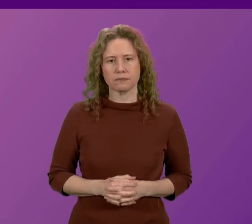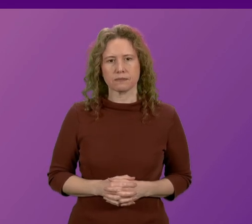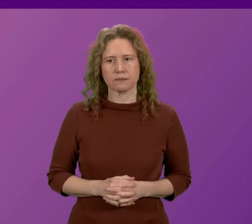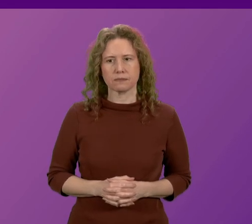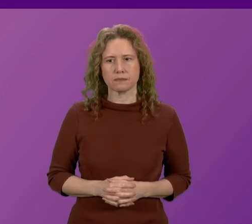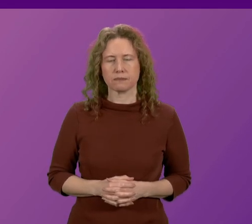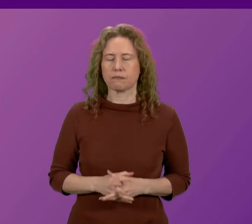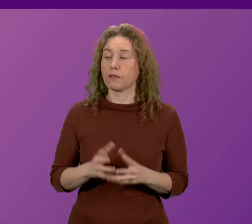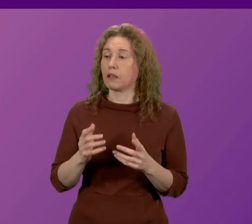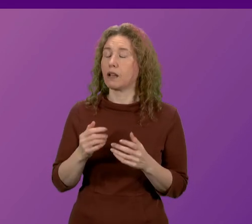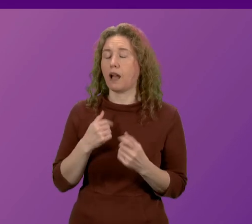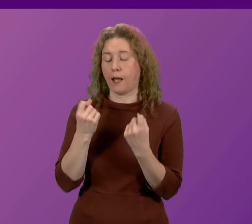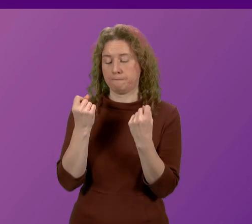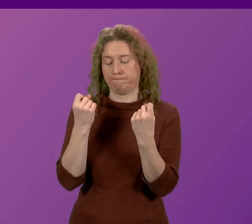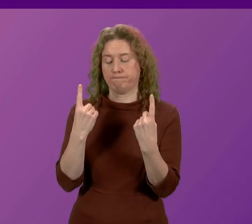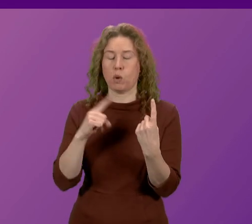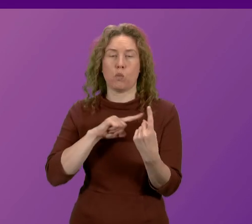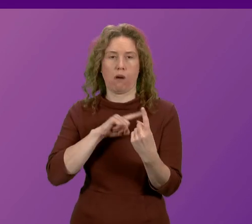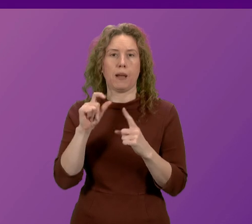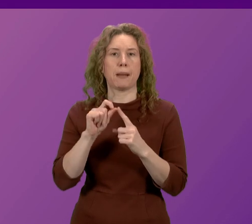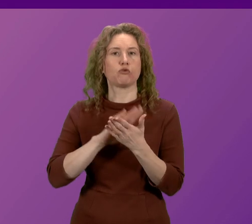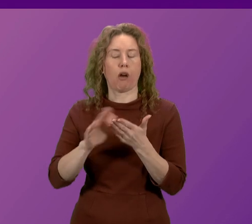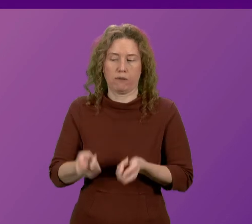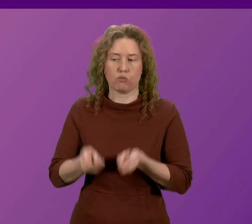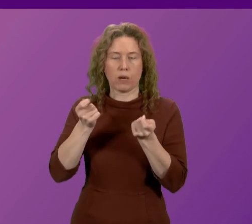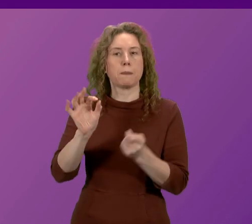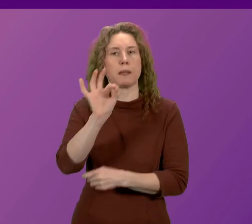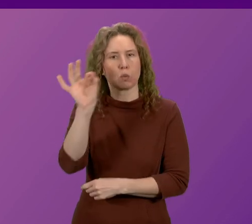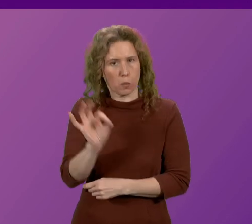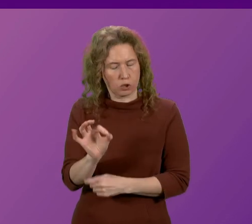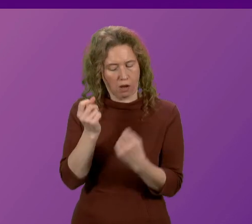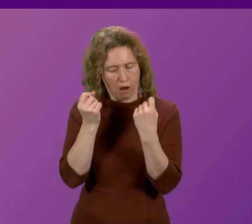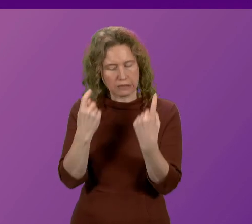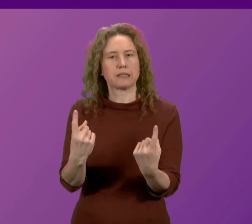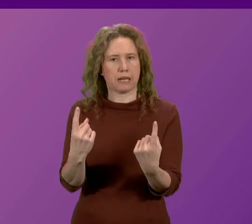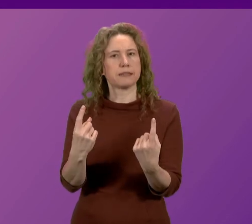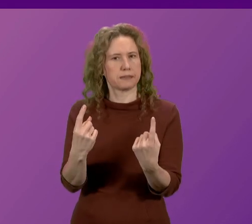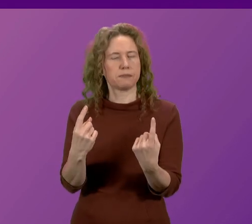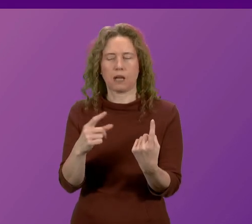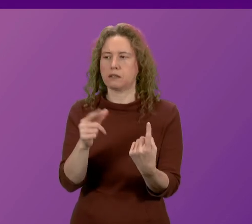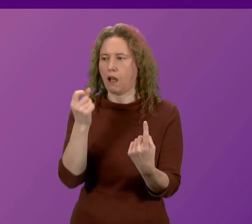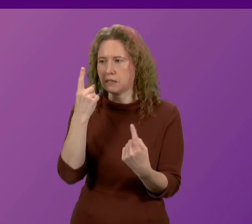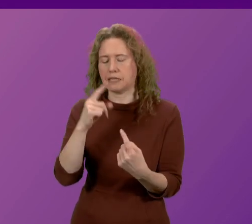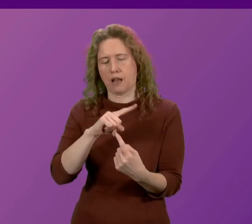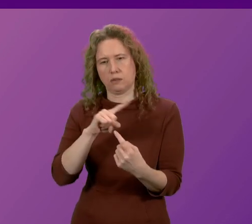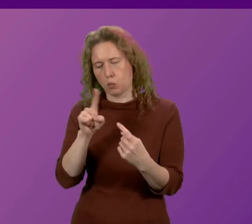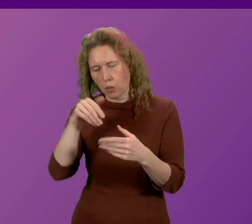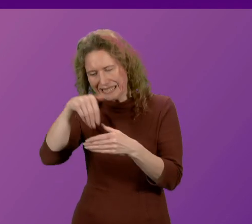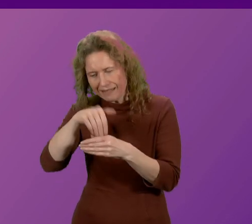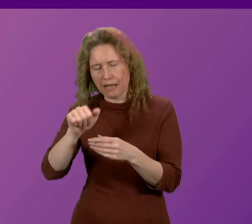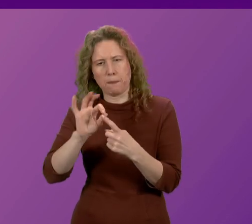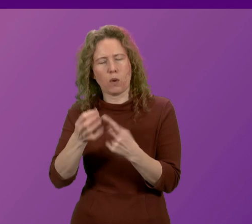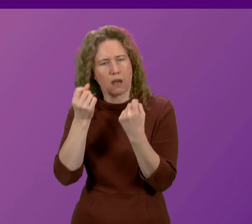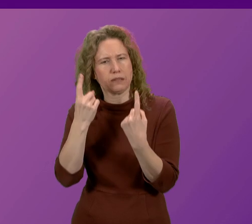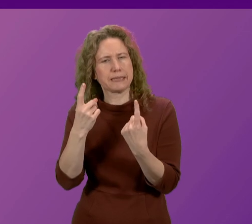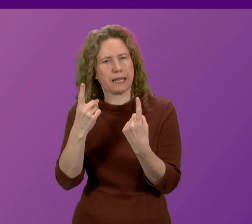President Officer, I understand why Patrick Harvey puts that question to me and I understand the basis and the substance of the point that he